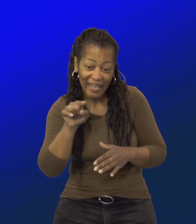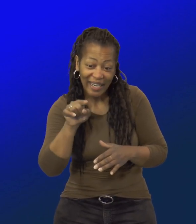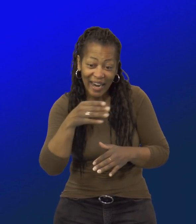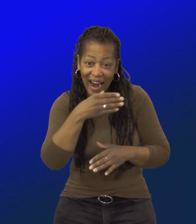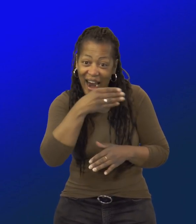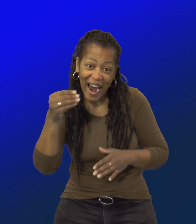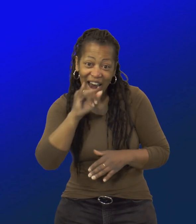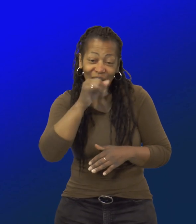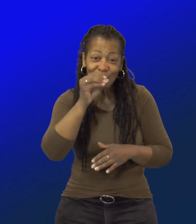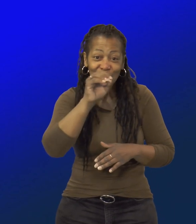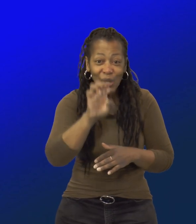Mathedo.